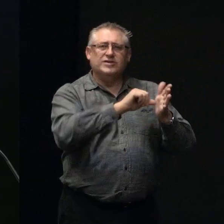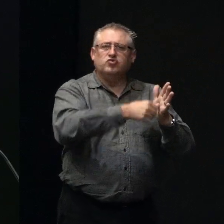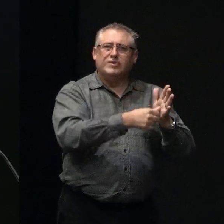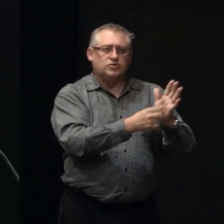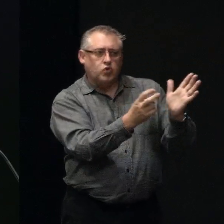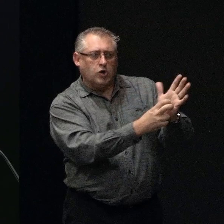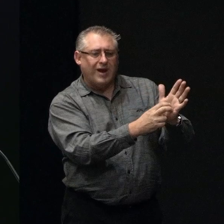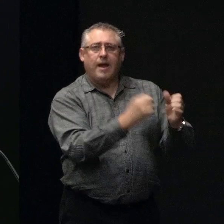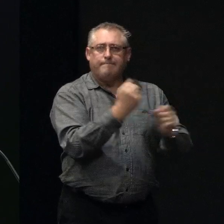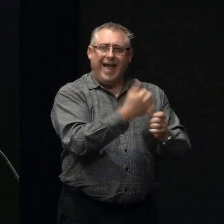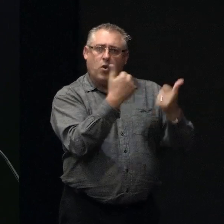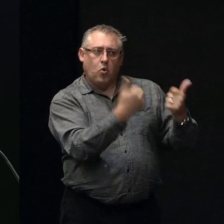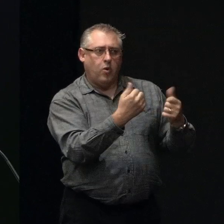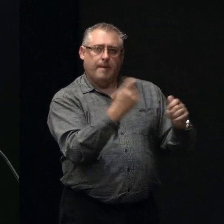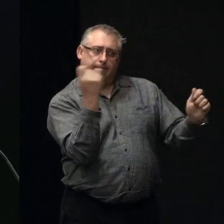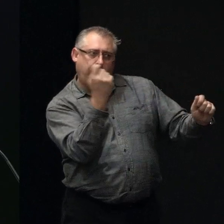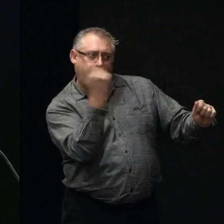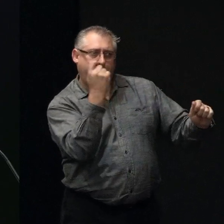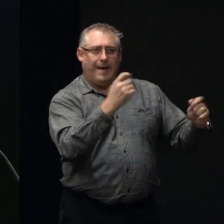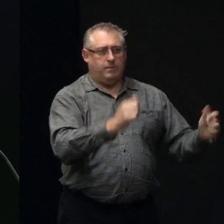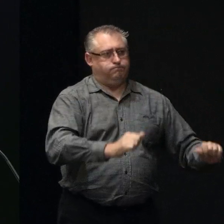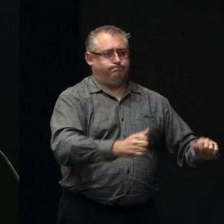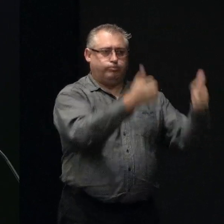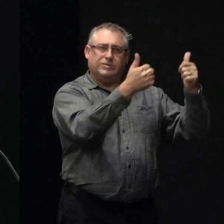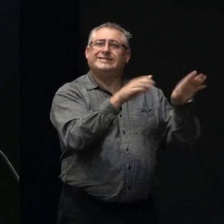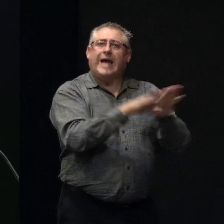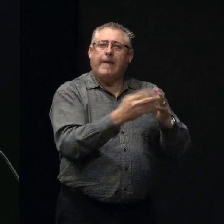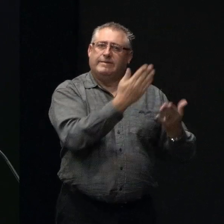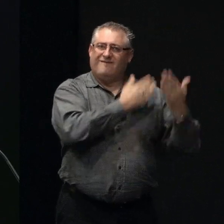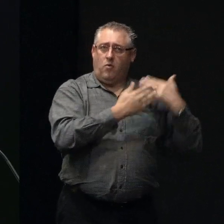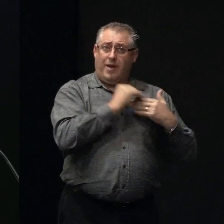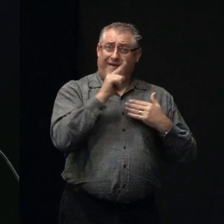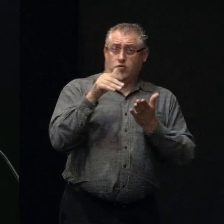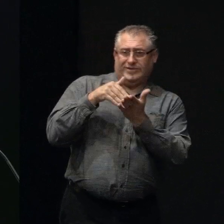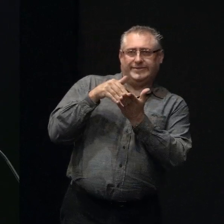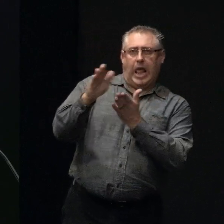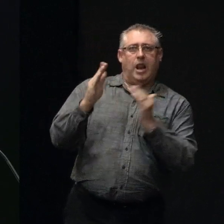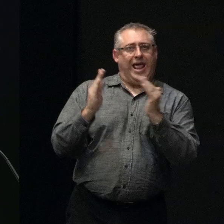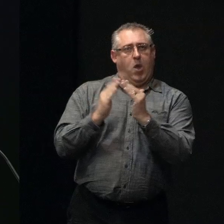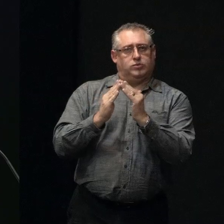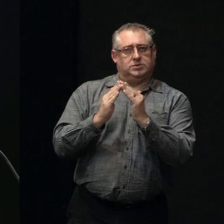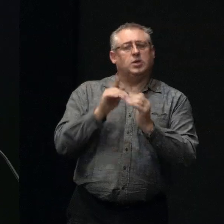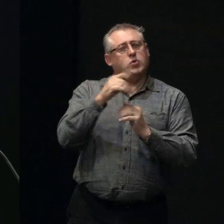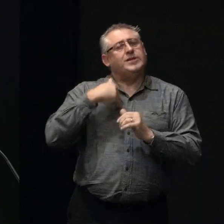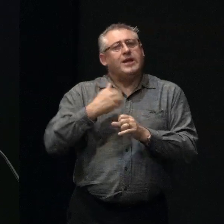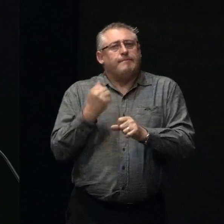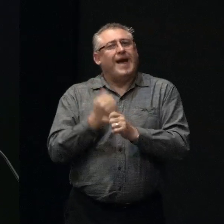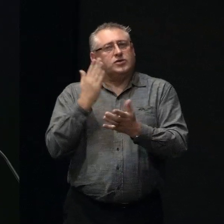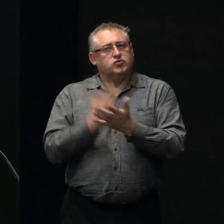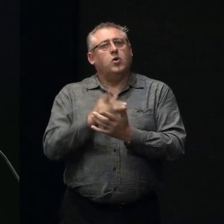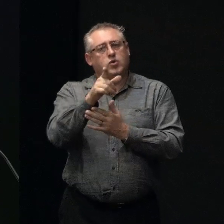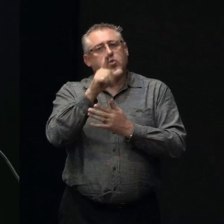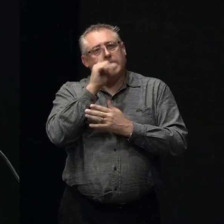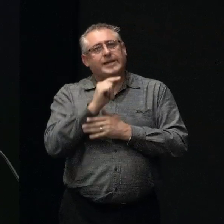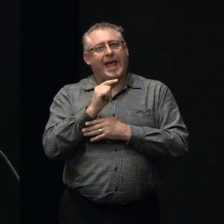make it good and put it back to the way it was before. So, if you're selling a house, you need to make sure that you can pass your